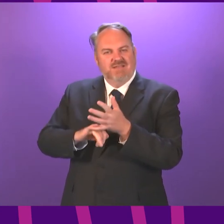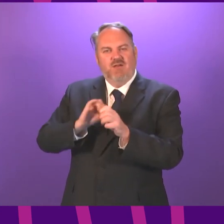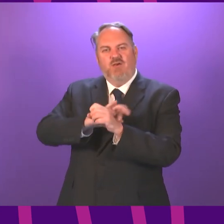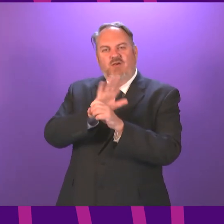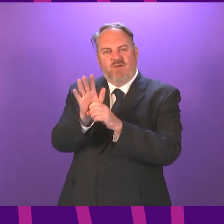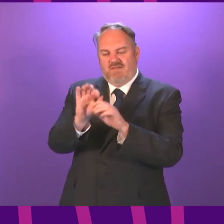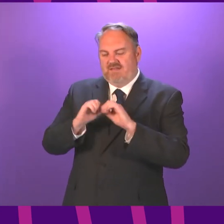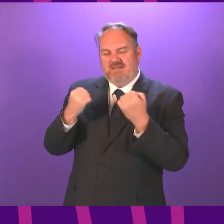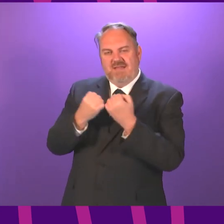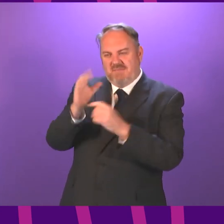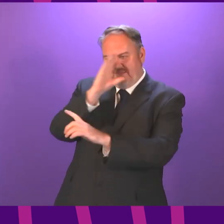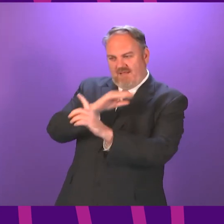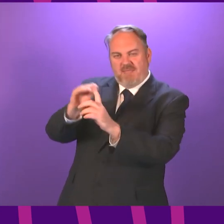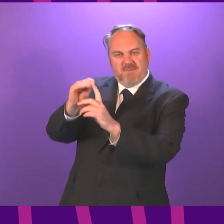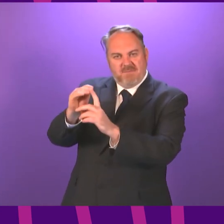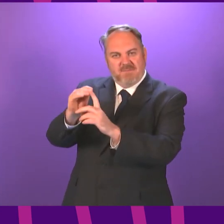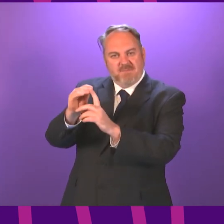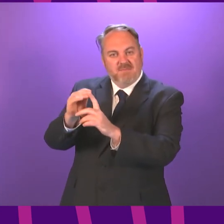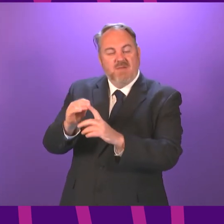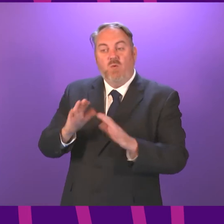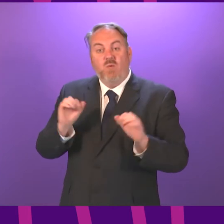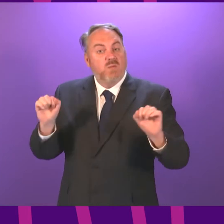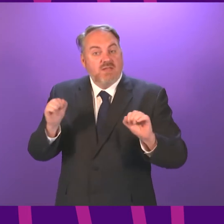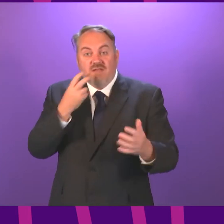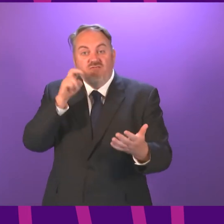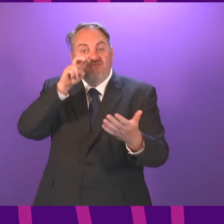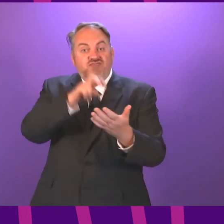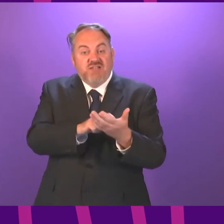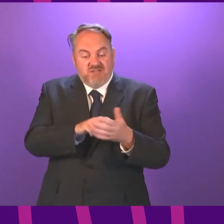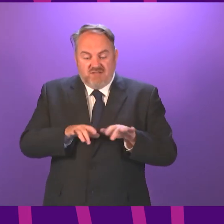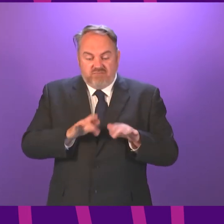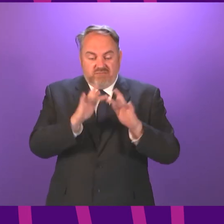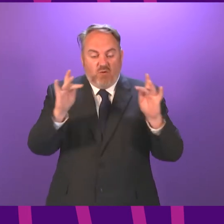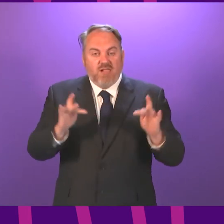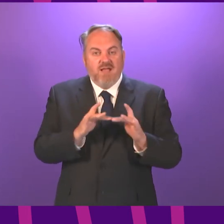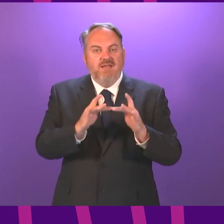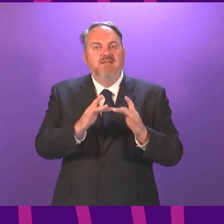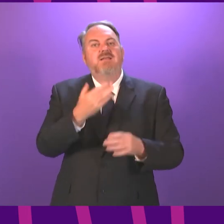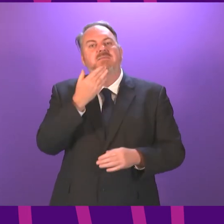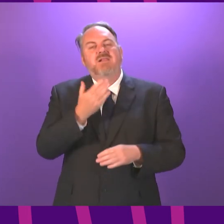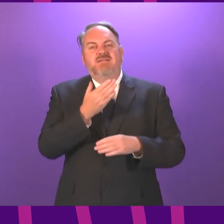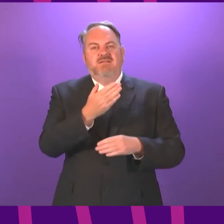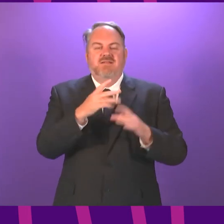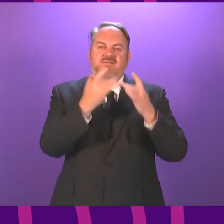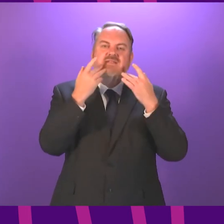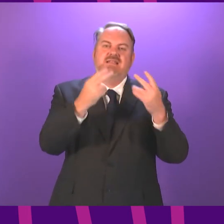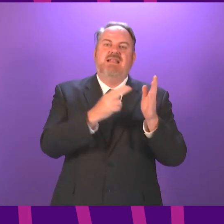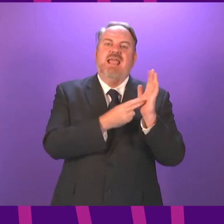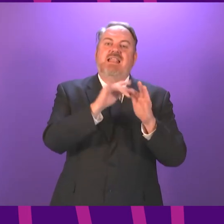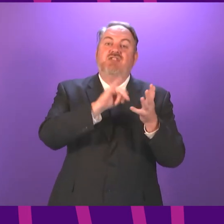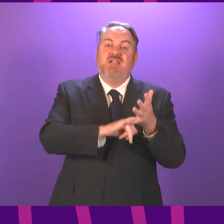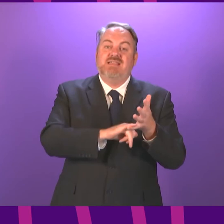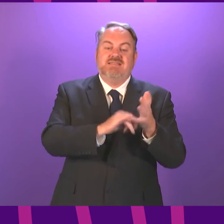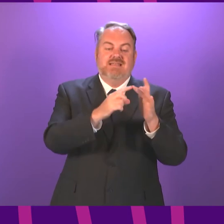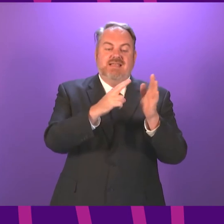and haven't yet registered for your appointment to make sure all your details are up to date, please go to the vaccination section of the NHS Informed